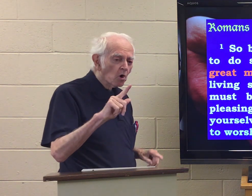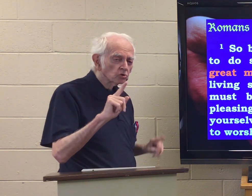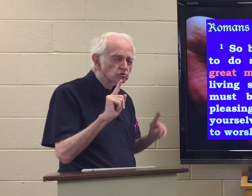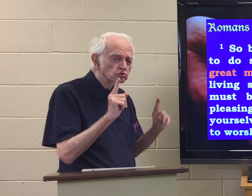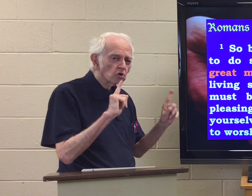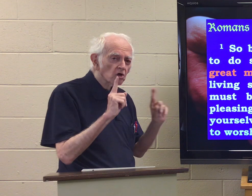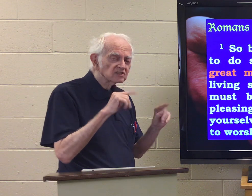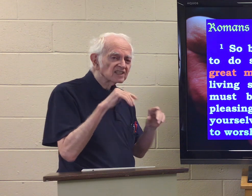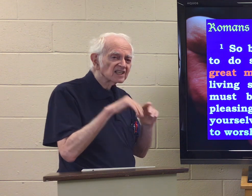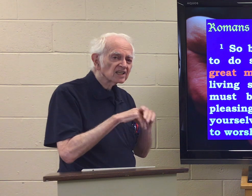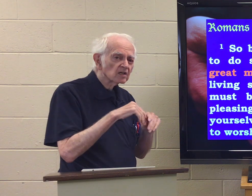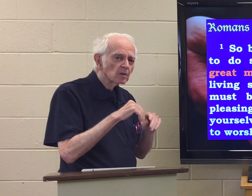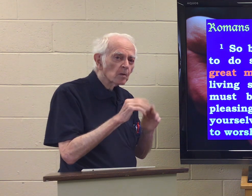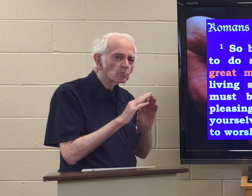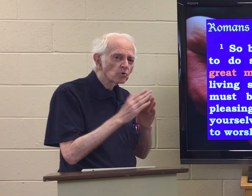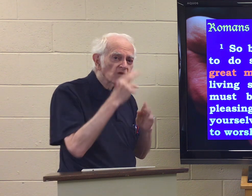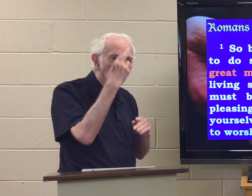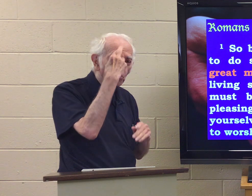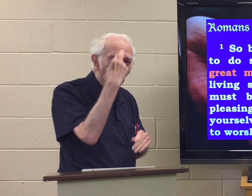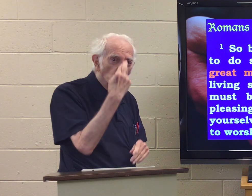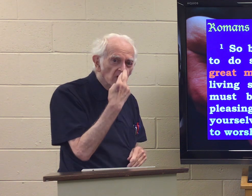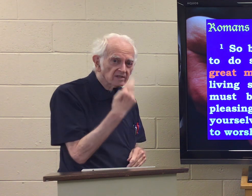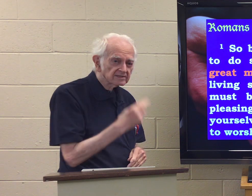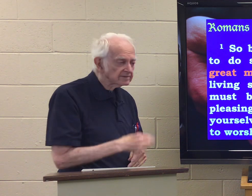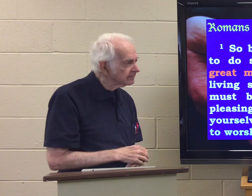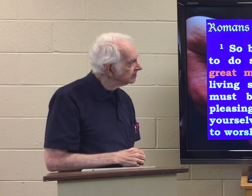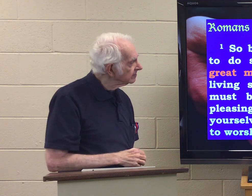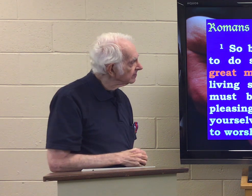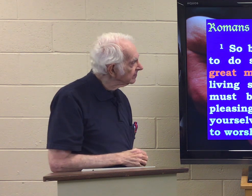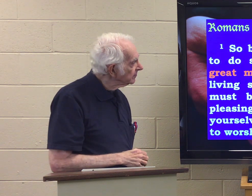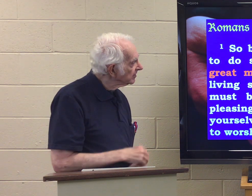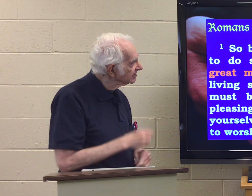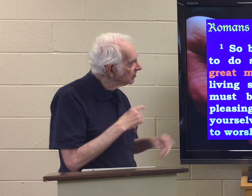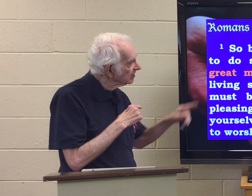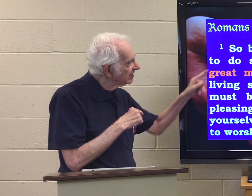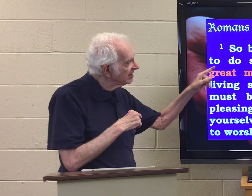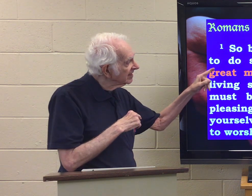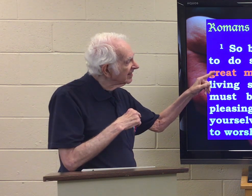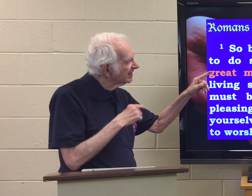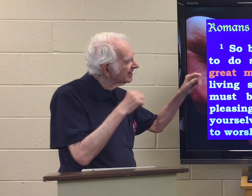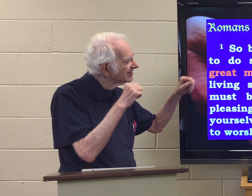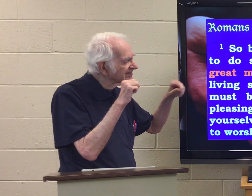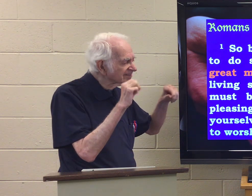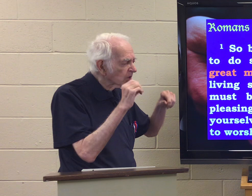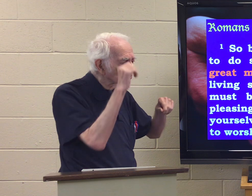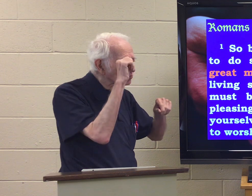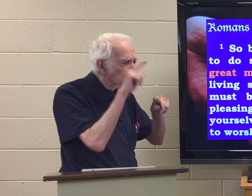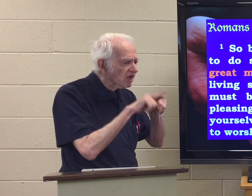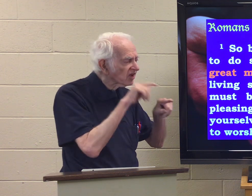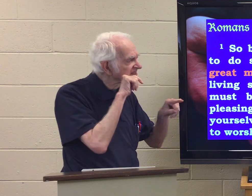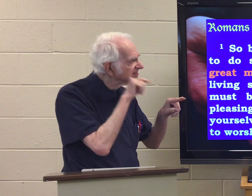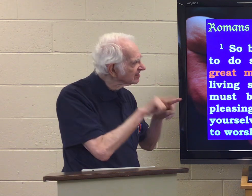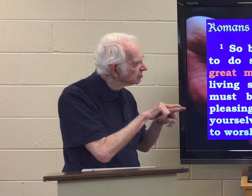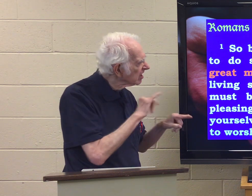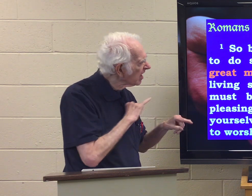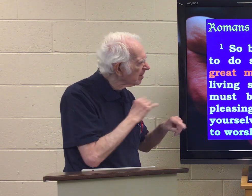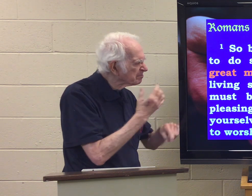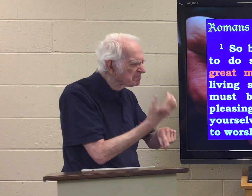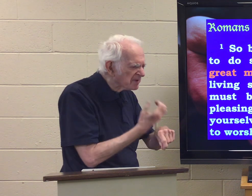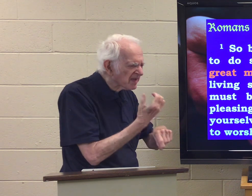Paul is talking in the book of Romans, and it says, So, brothers and sisters, I